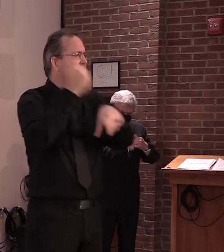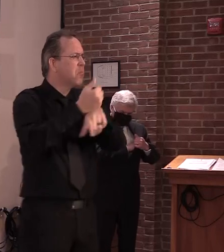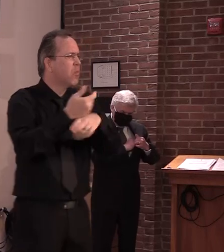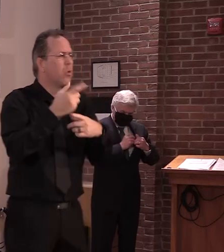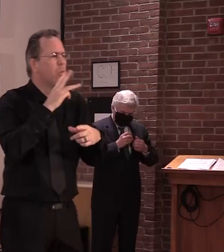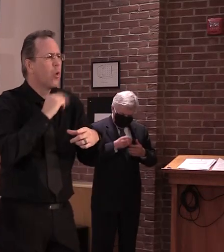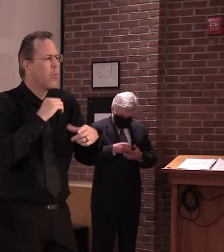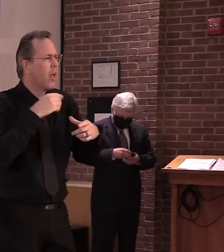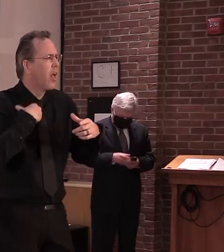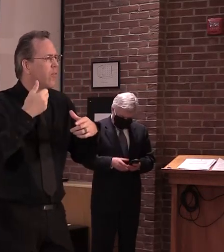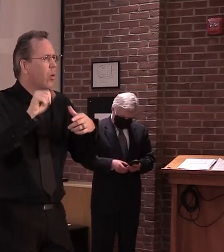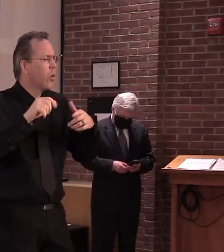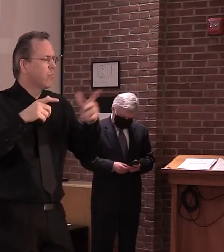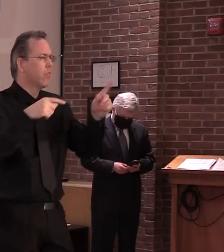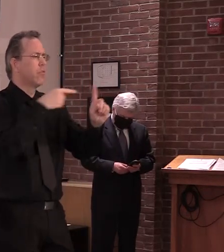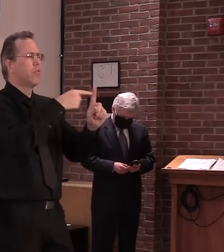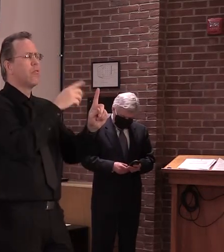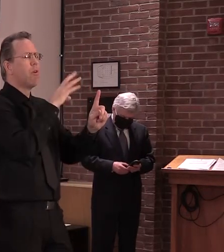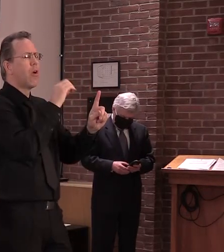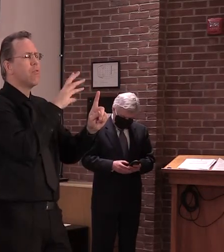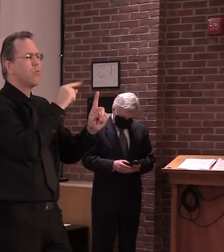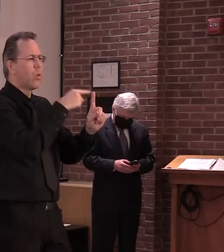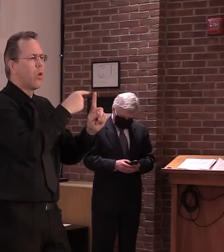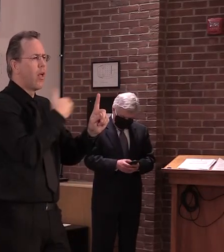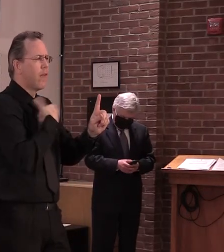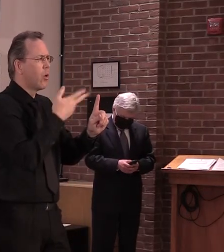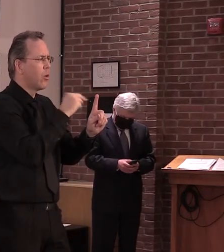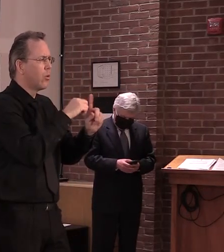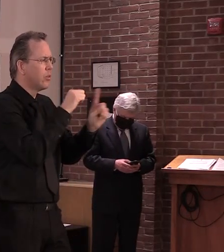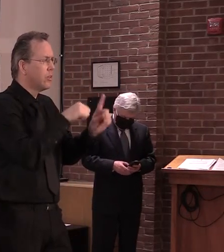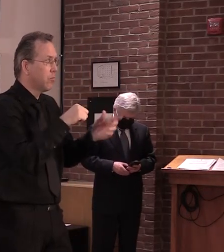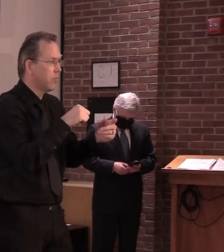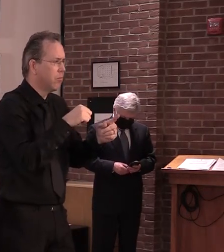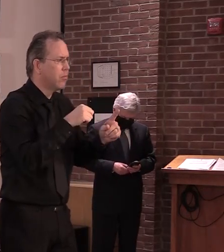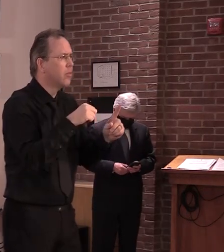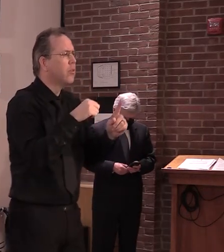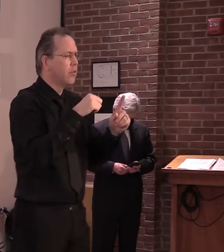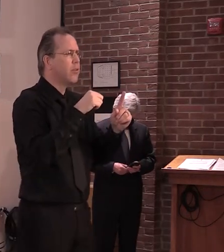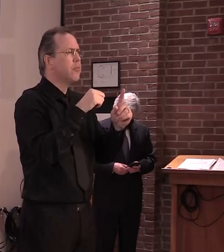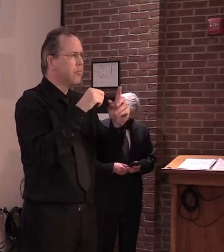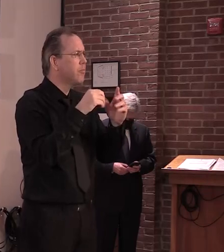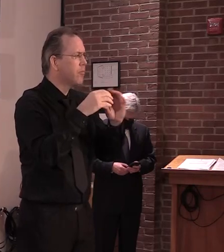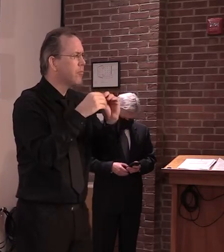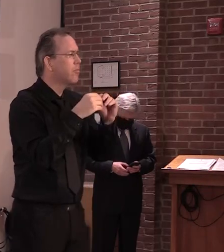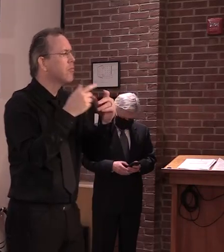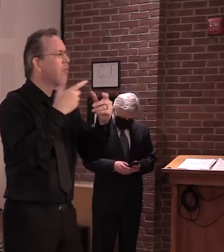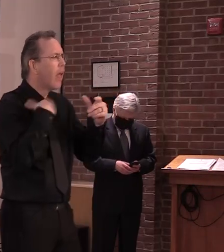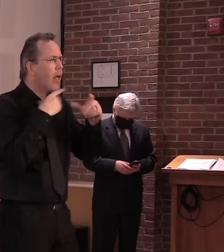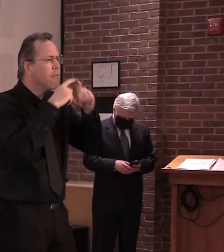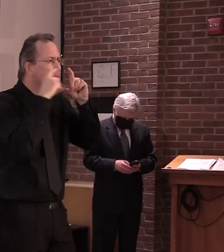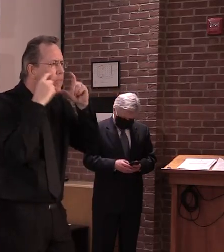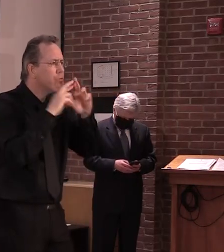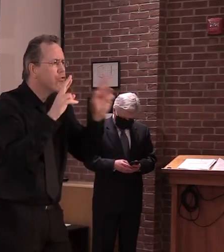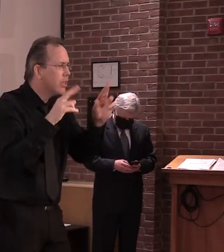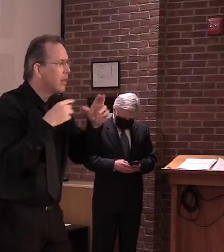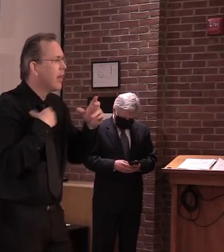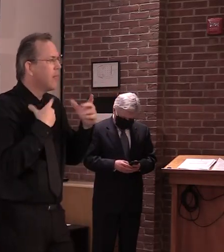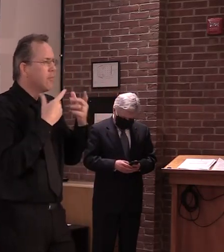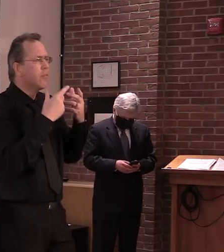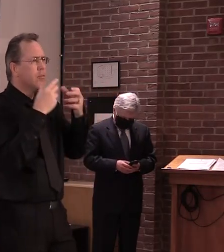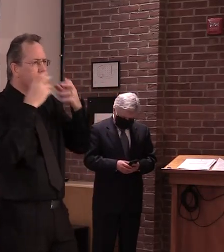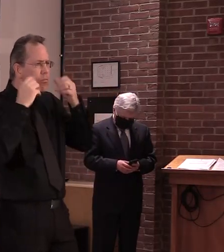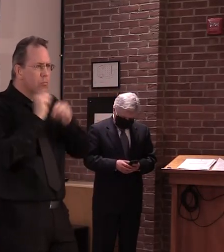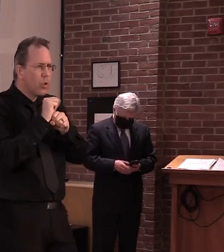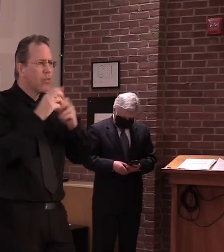have facial coverings when they come into their places of business. But that part is up to them. Again,